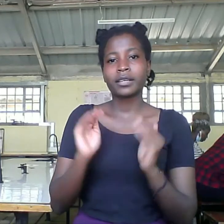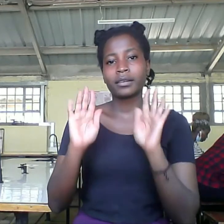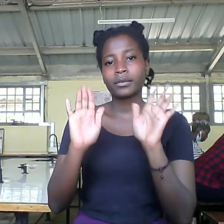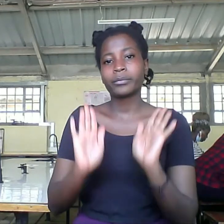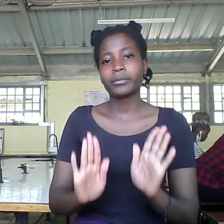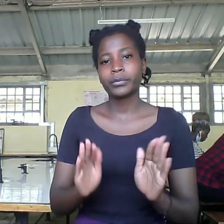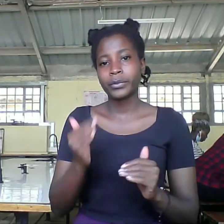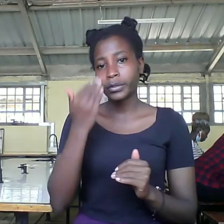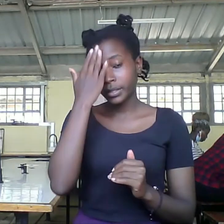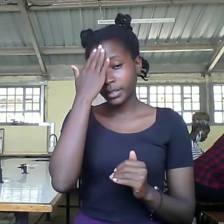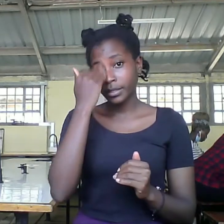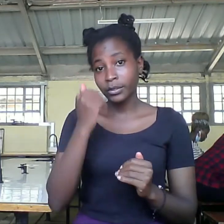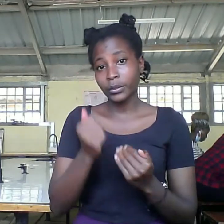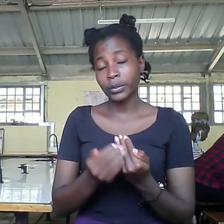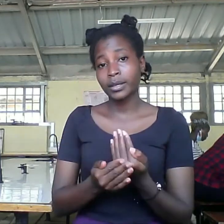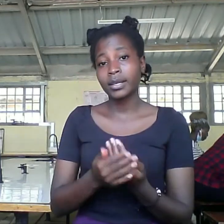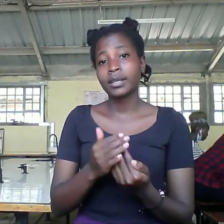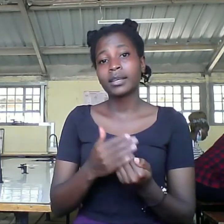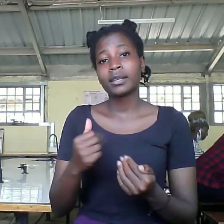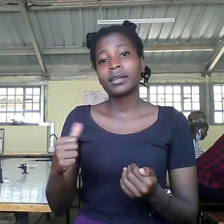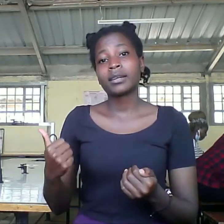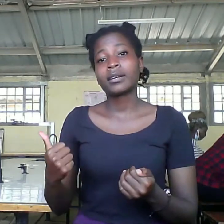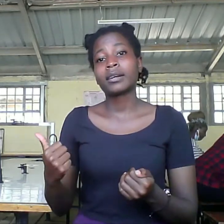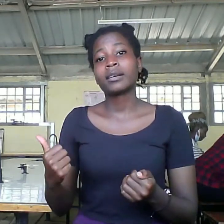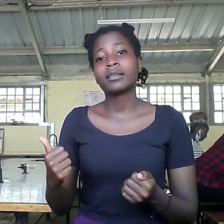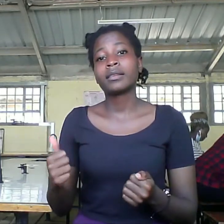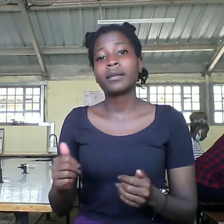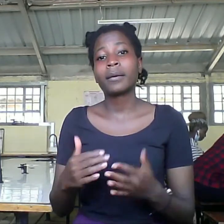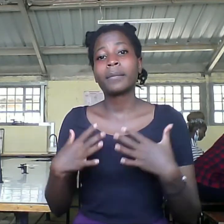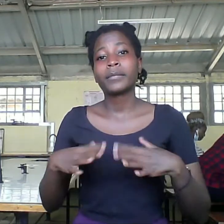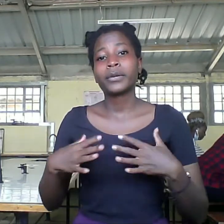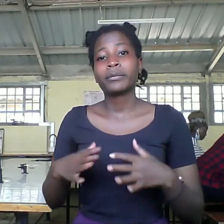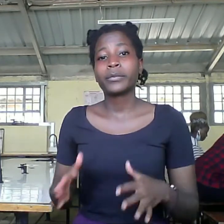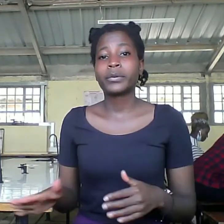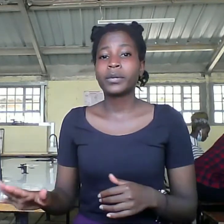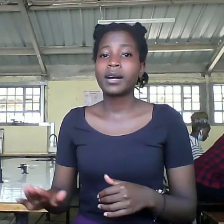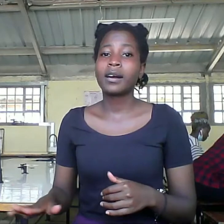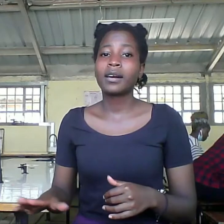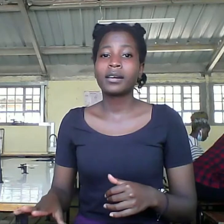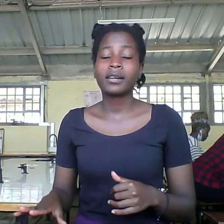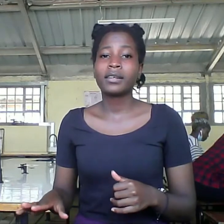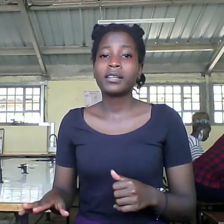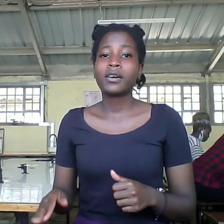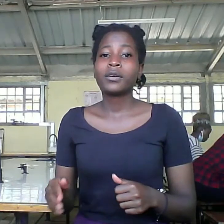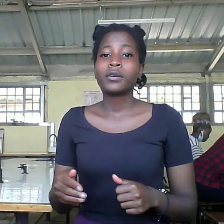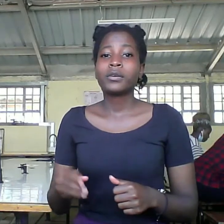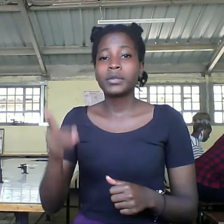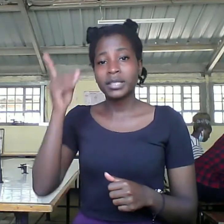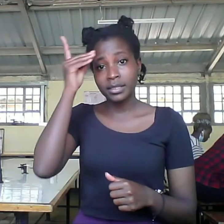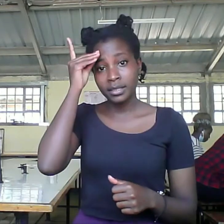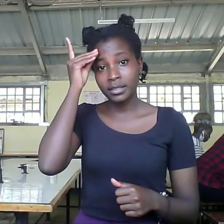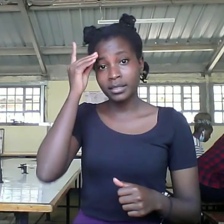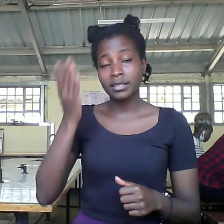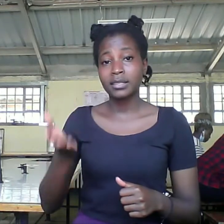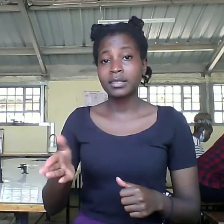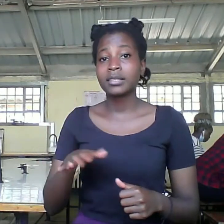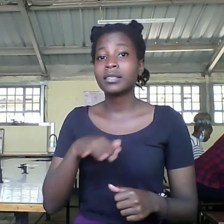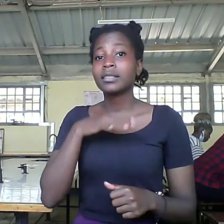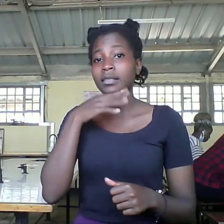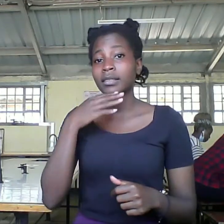surrounding us with this disease that kill many people who are doing. He also continues to tell us to prove